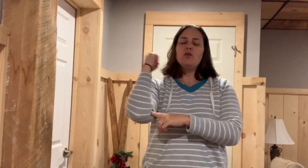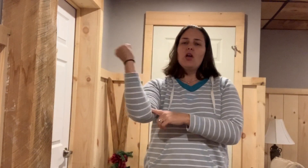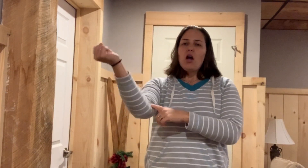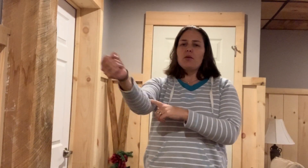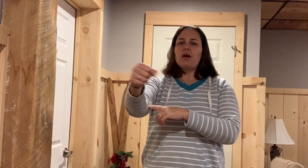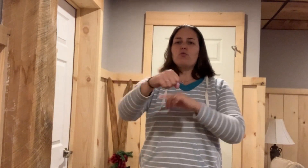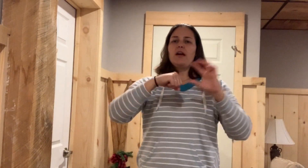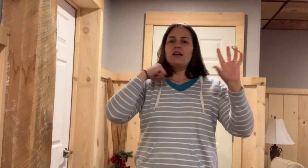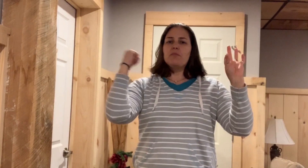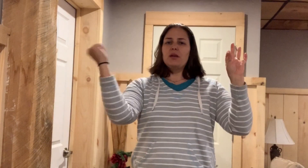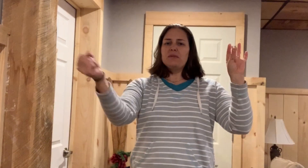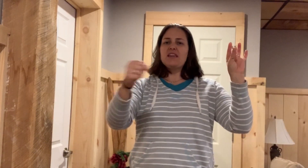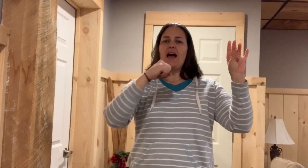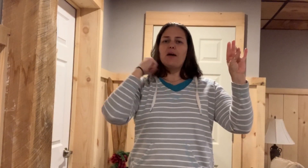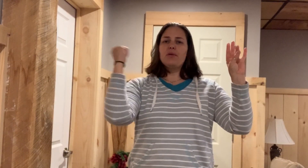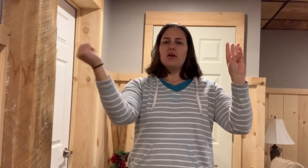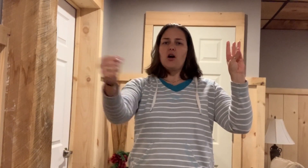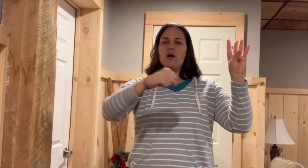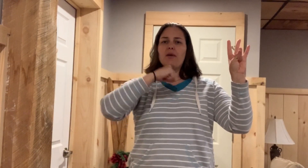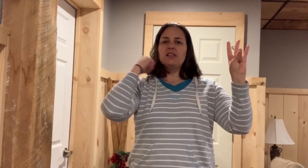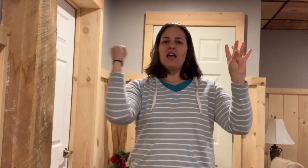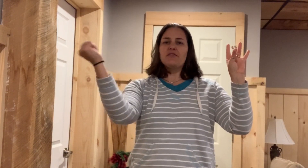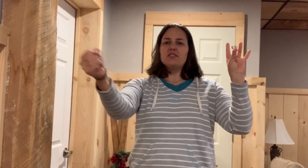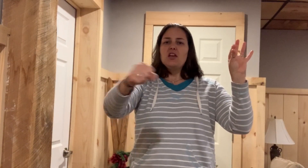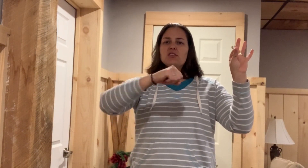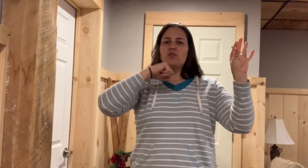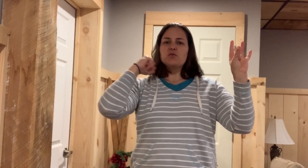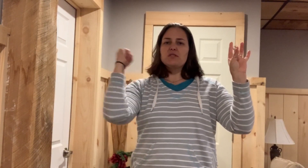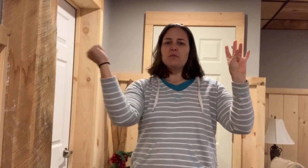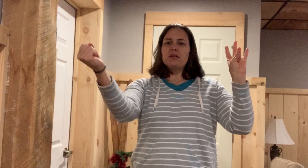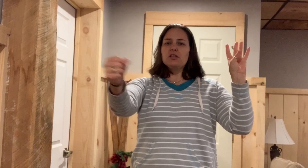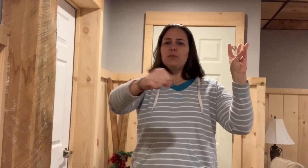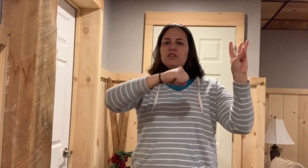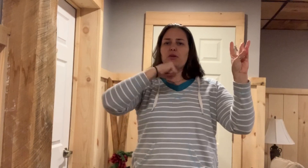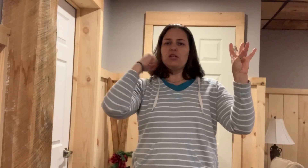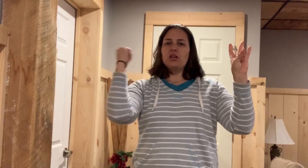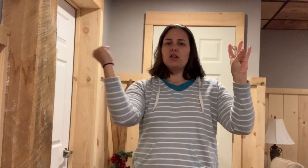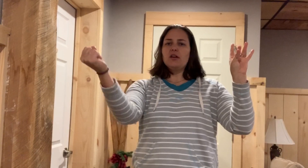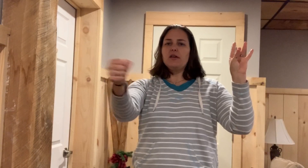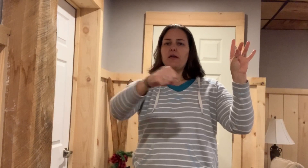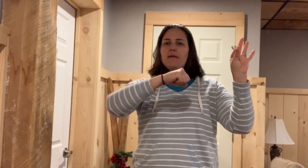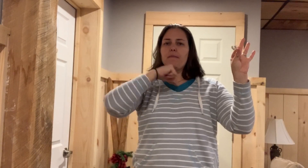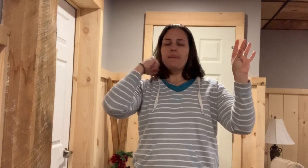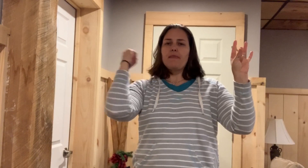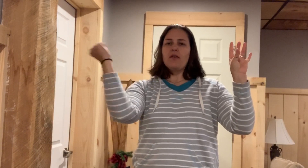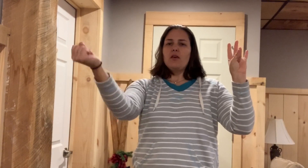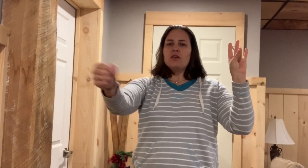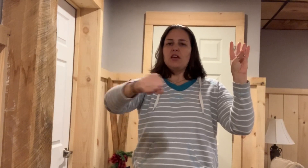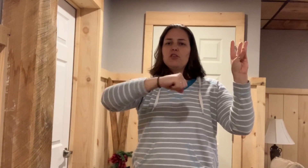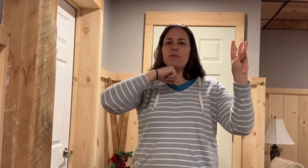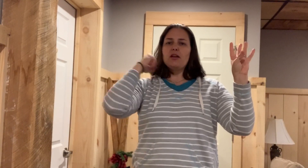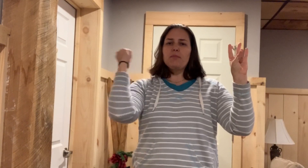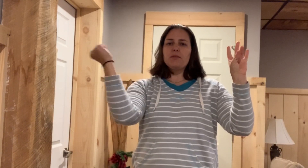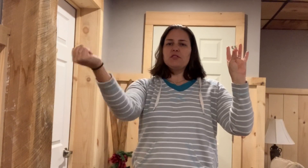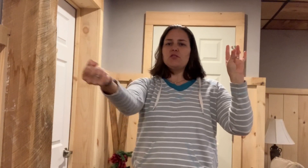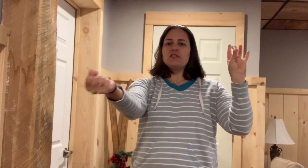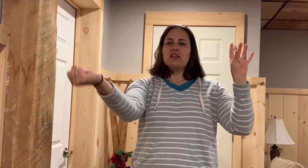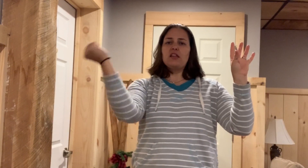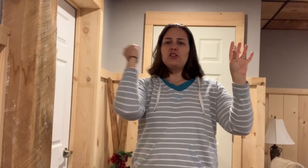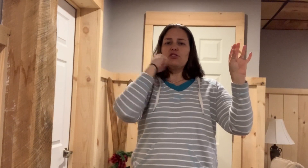on my right. I'm going to tap on my left. So this one's going to be a little bit trickier. Okay. You might not be able to do this. And then you can